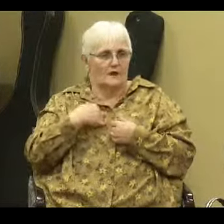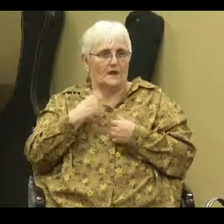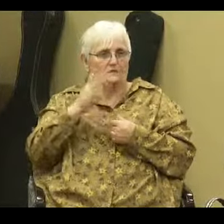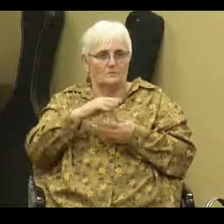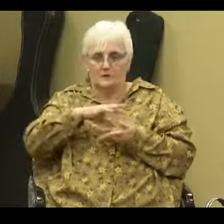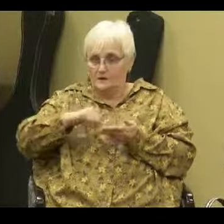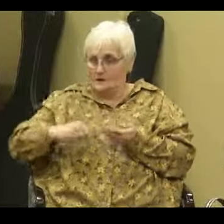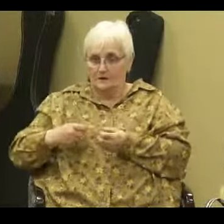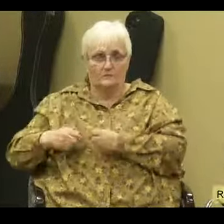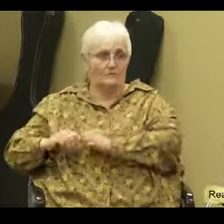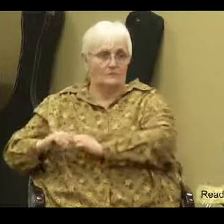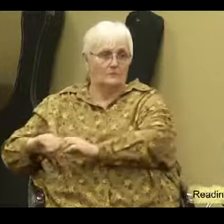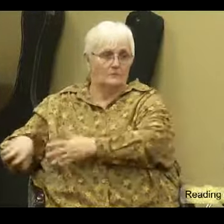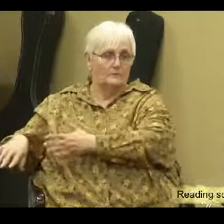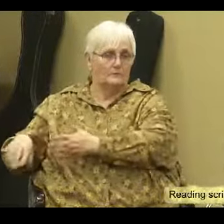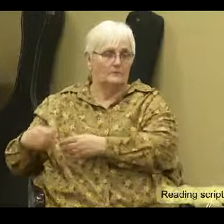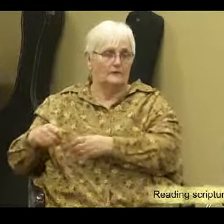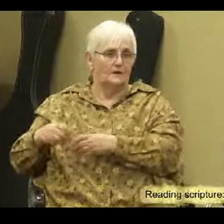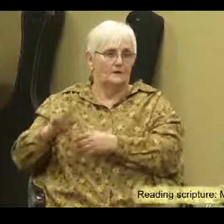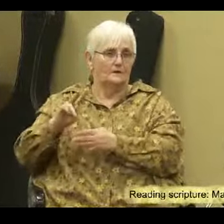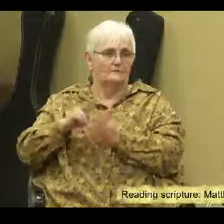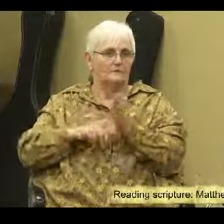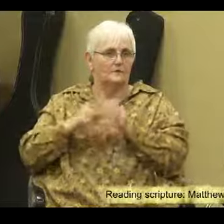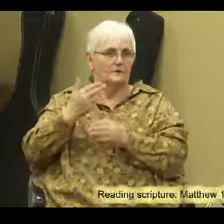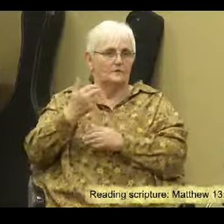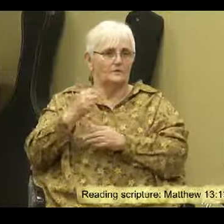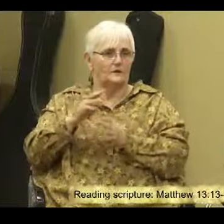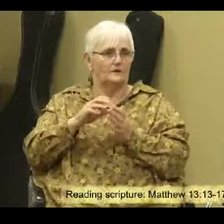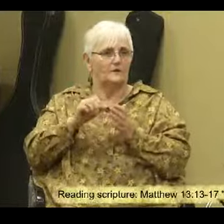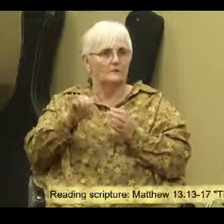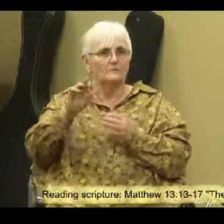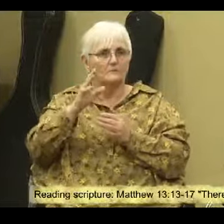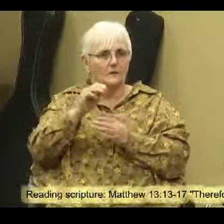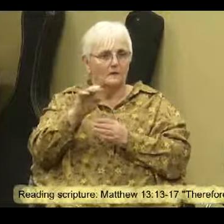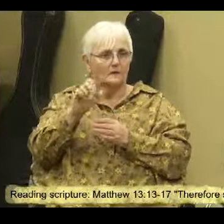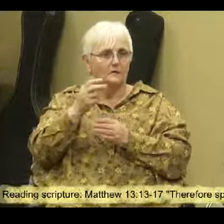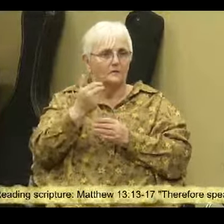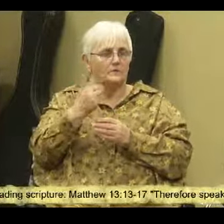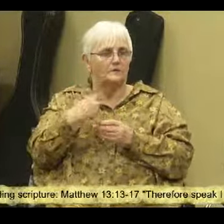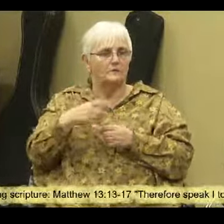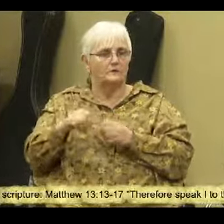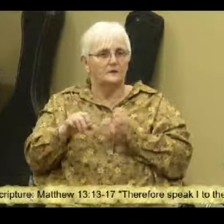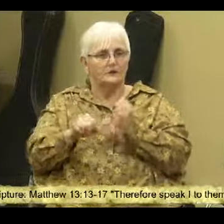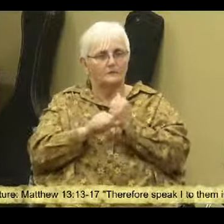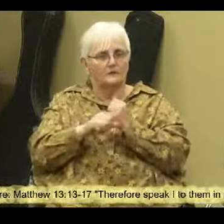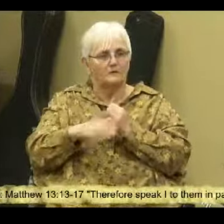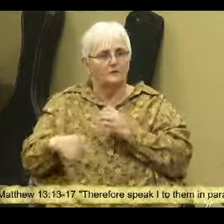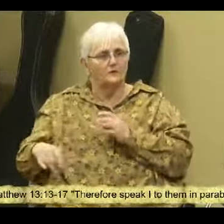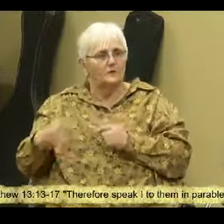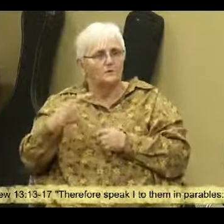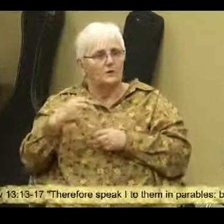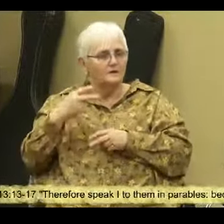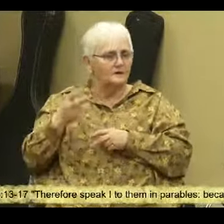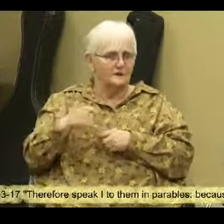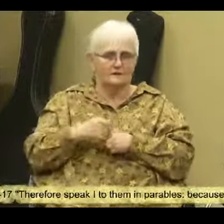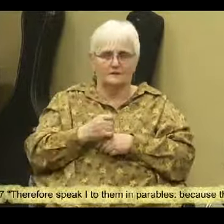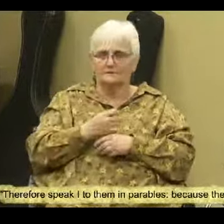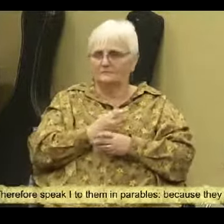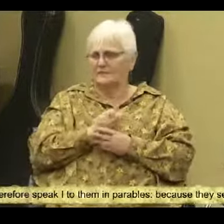be taken away from him. Verse 13 of Matthew 13. Therefore I speak to them in parables because seeing they do not see and